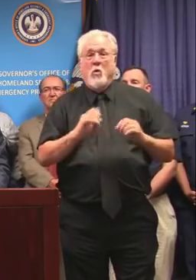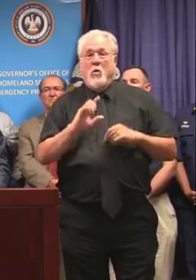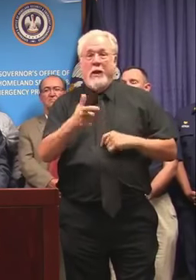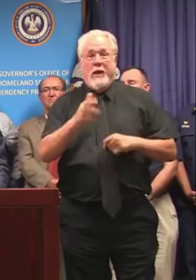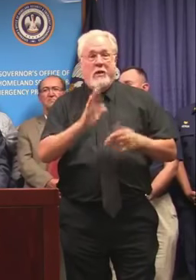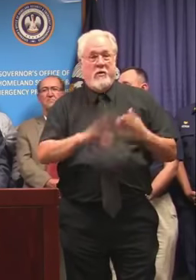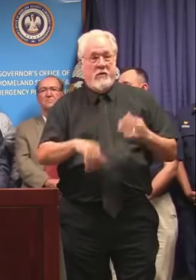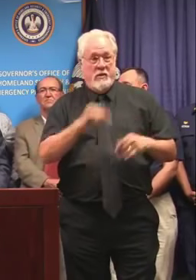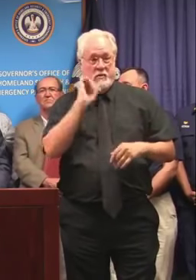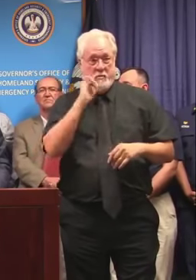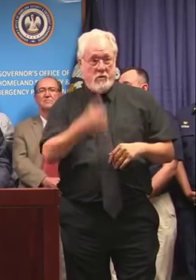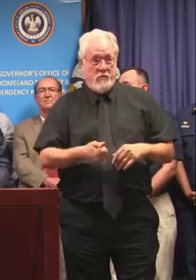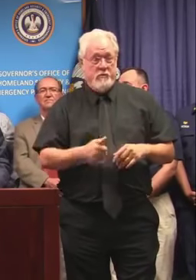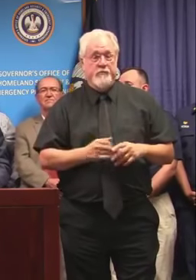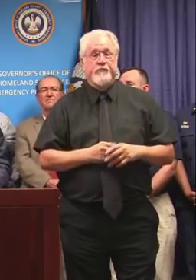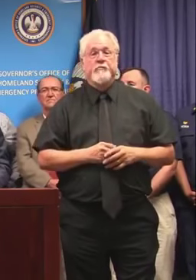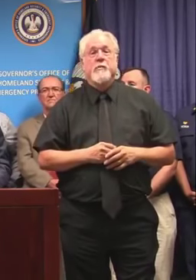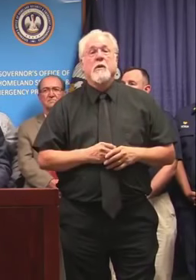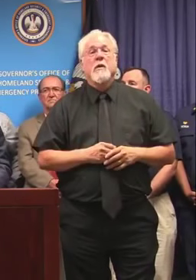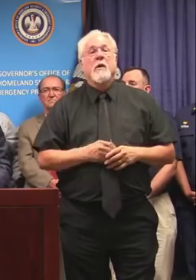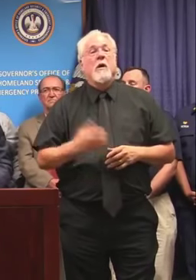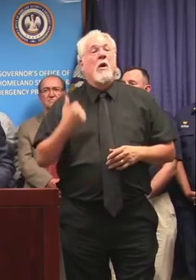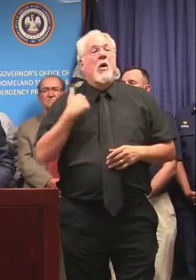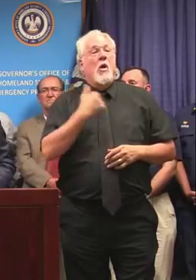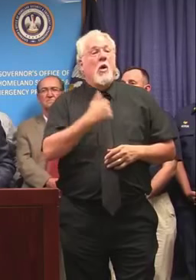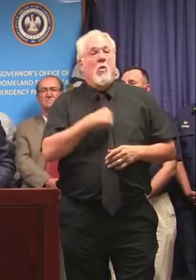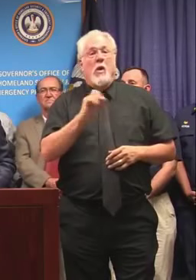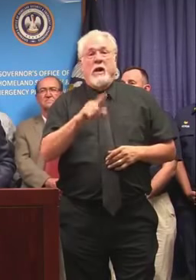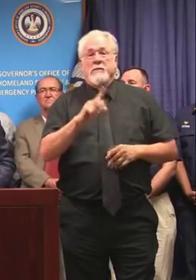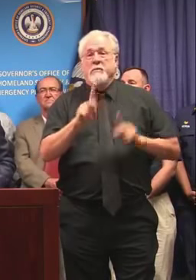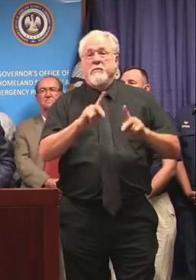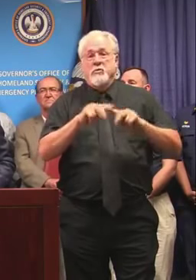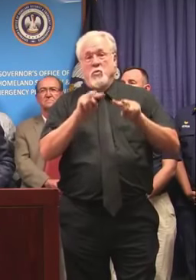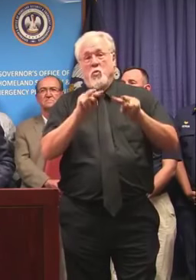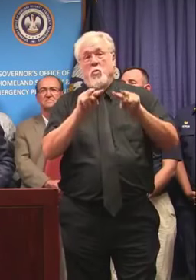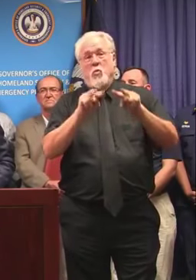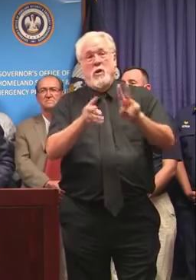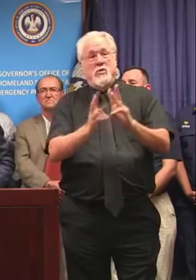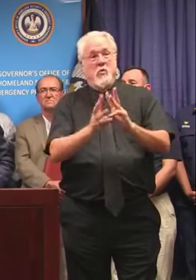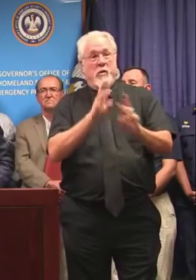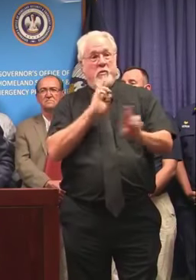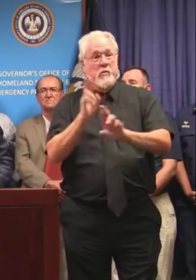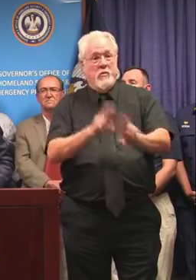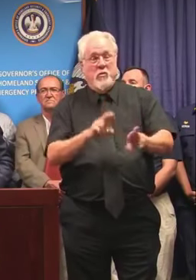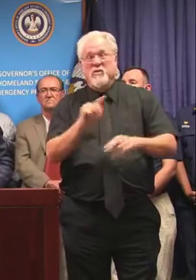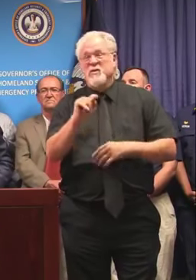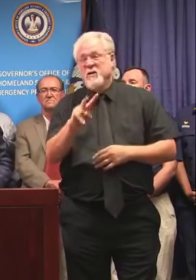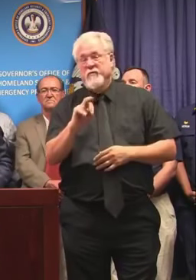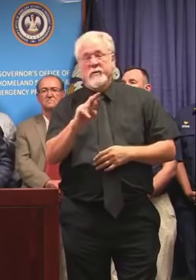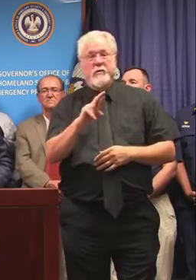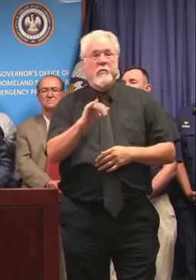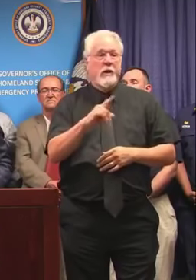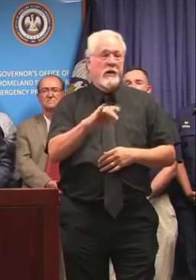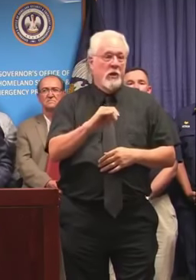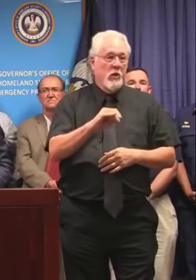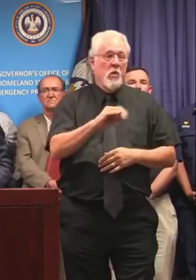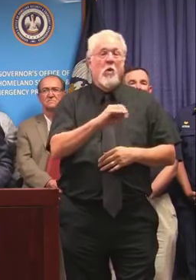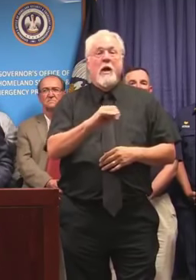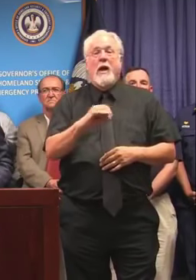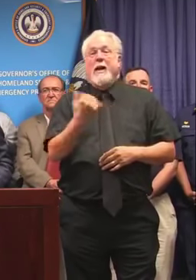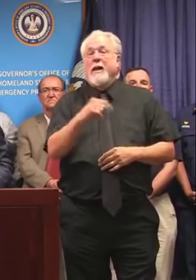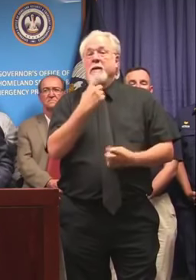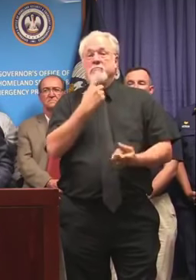early tomorrow. We're asking everyone to monitor the weather reports as well as the directives from their local authorities,